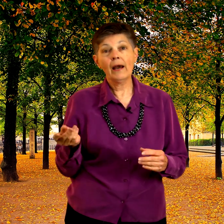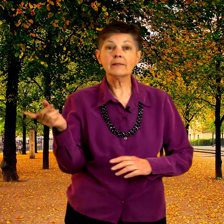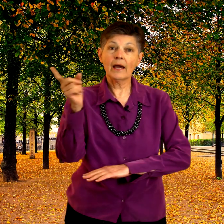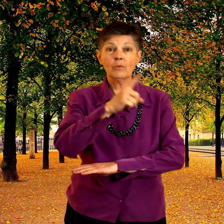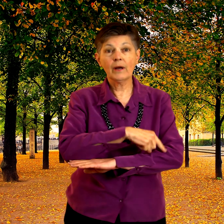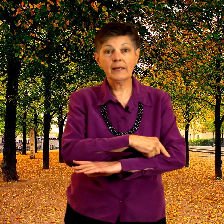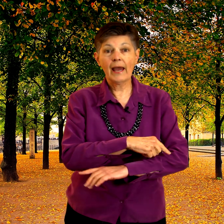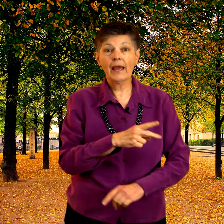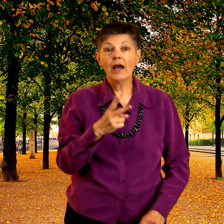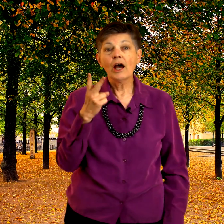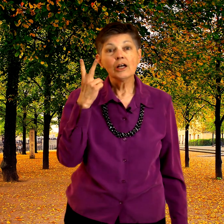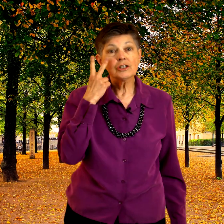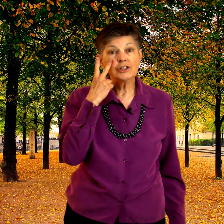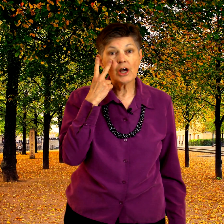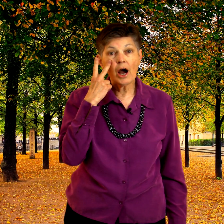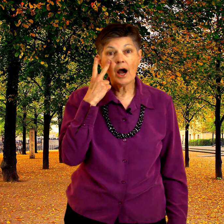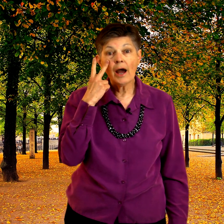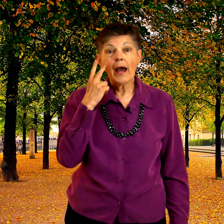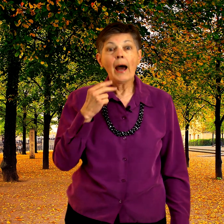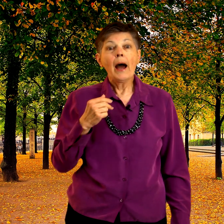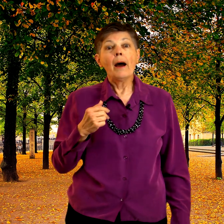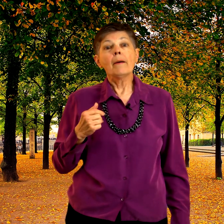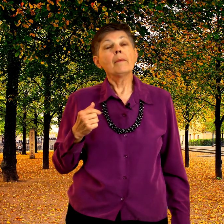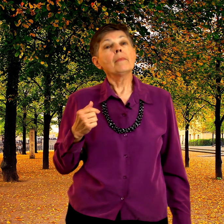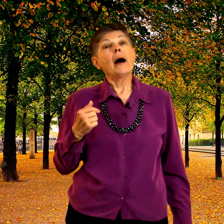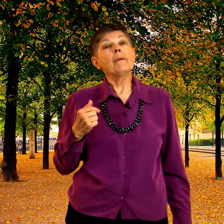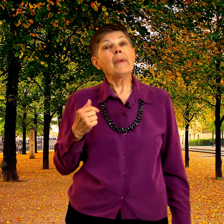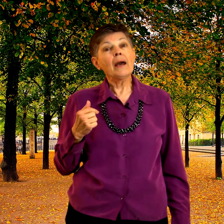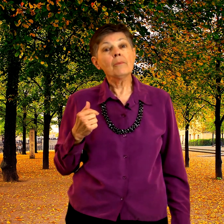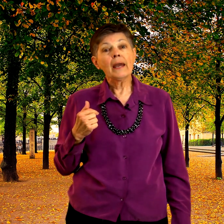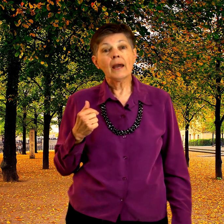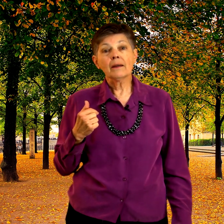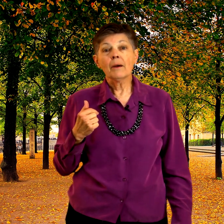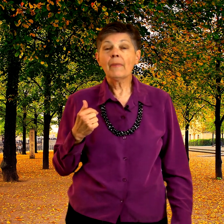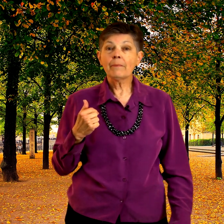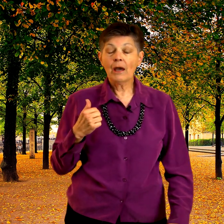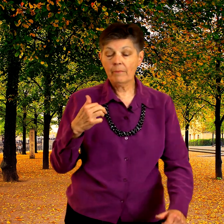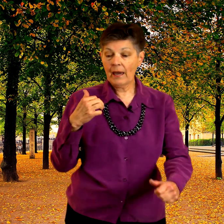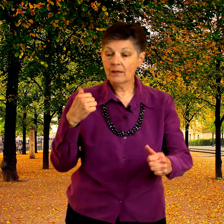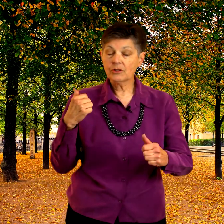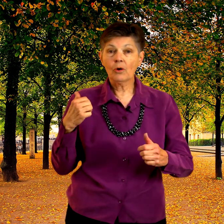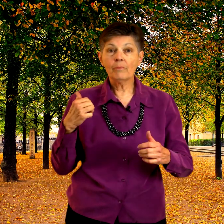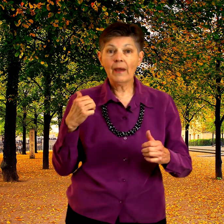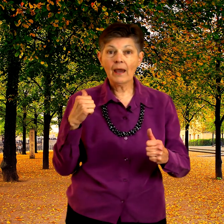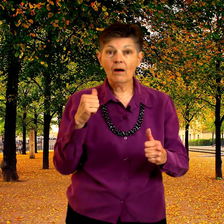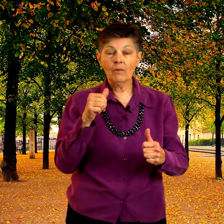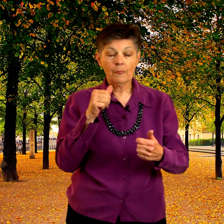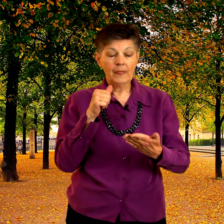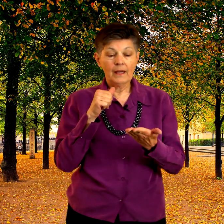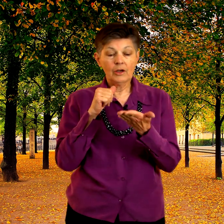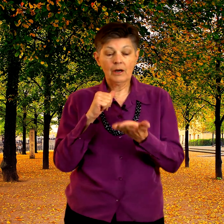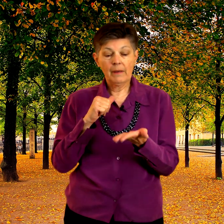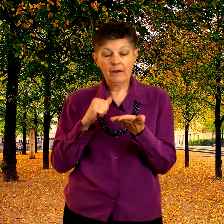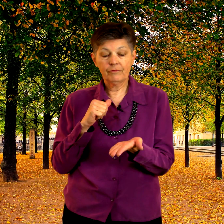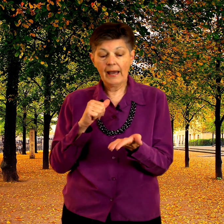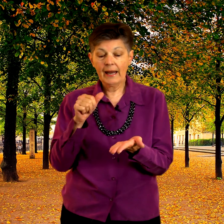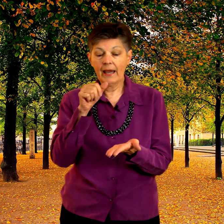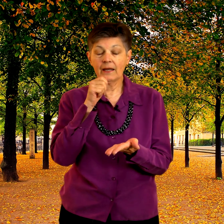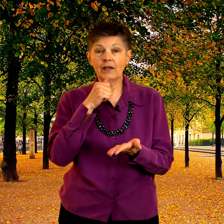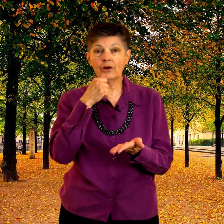outside one day saw a mailman my mailman so mail you're going to make a flat hand here